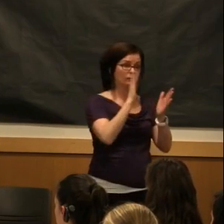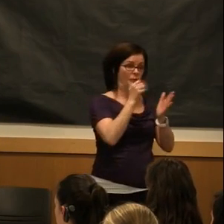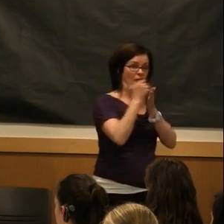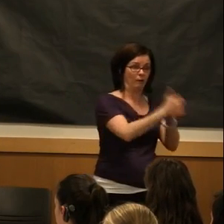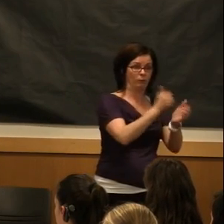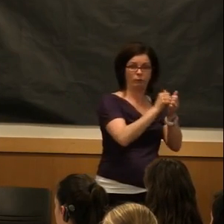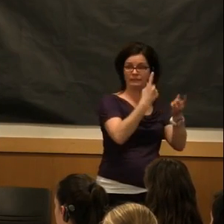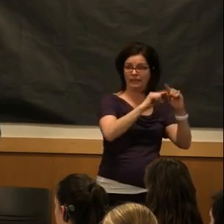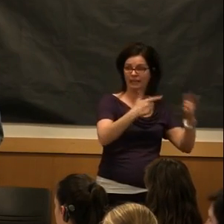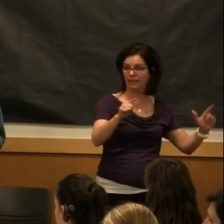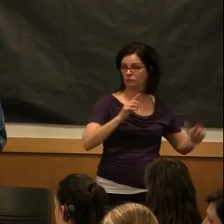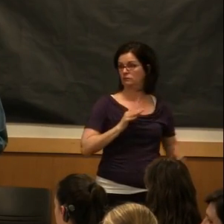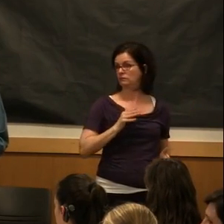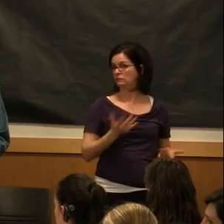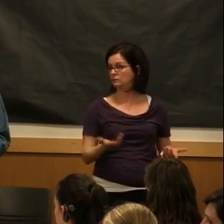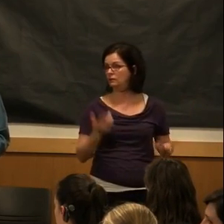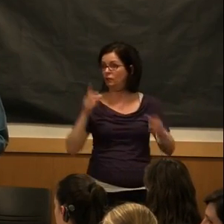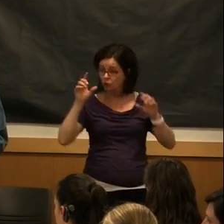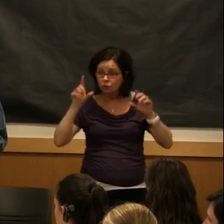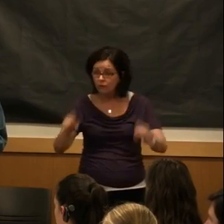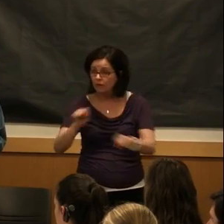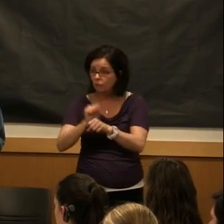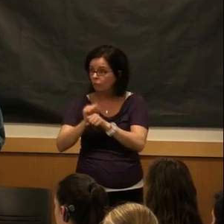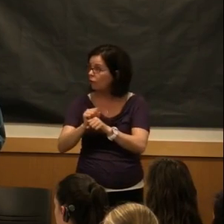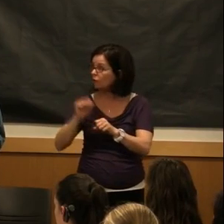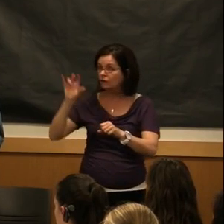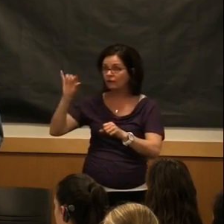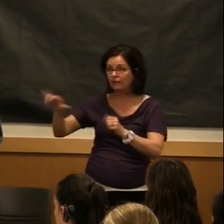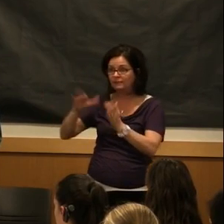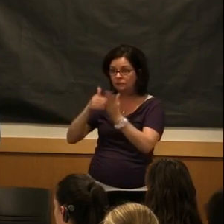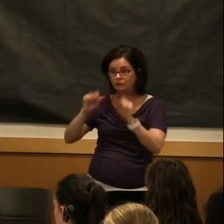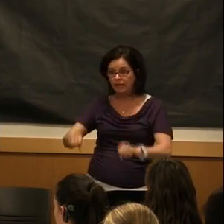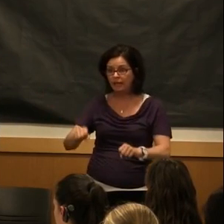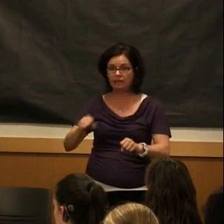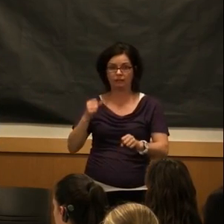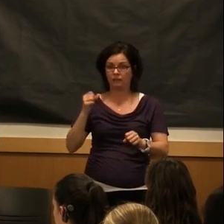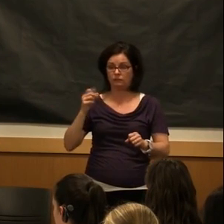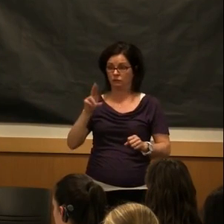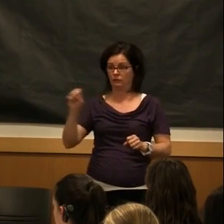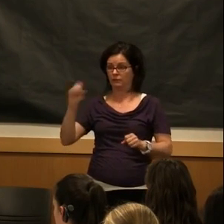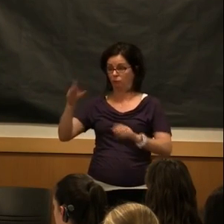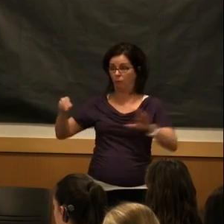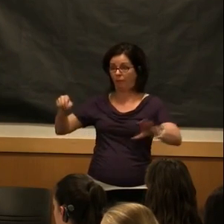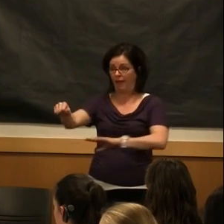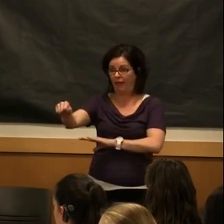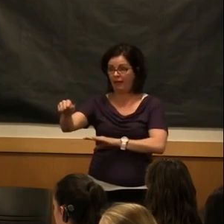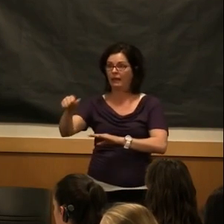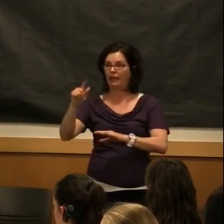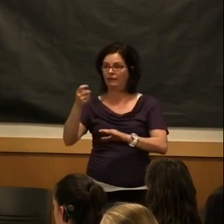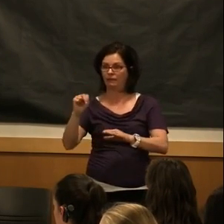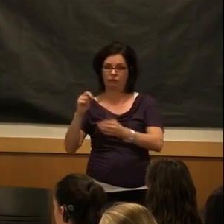there's just different options there. You can work in these centers and get paid to help other students learn sign language.